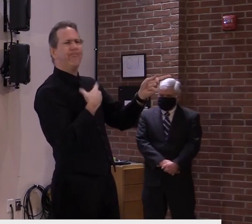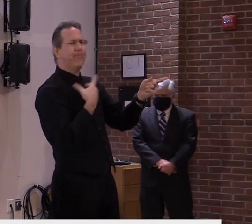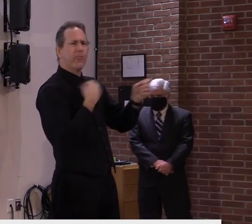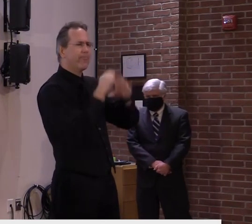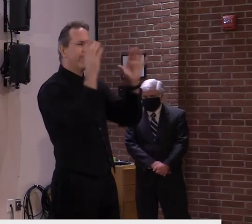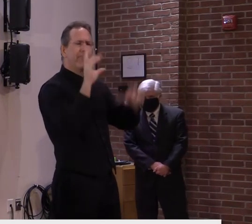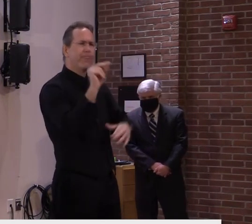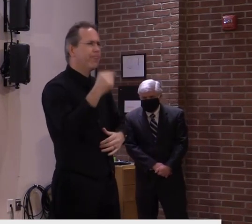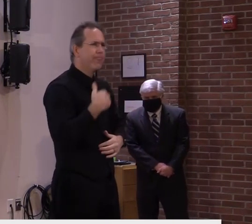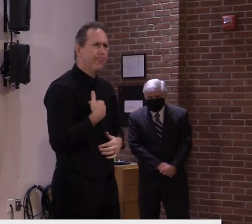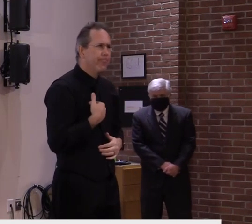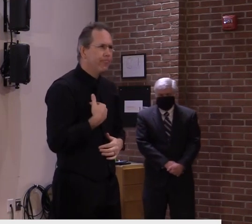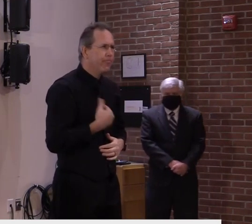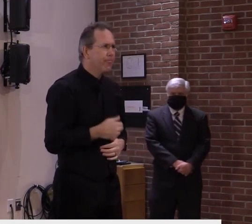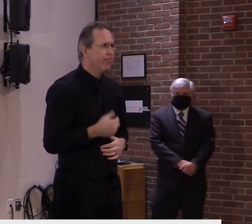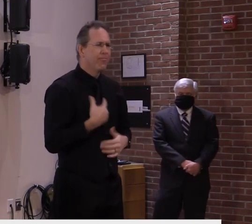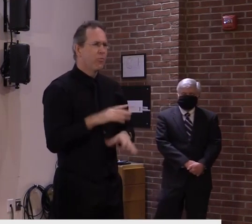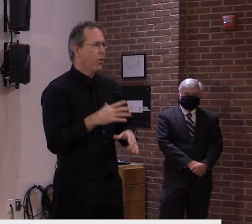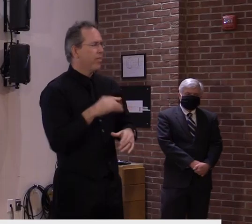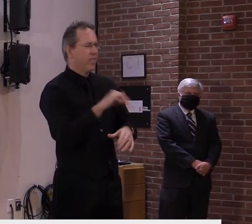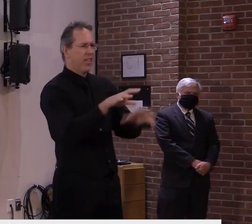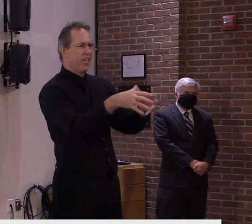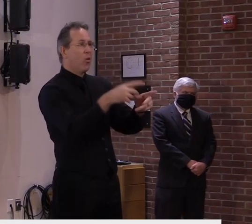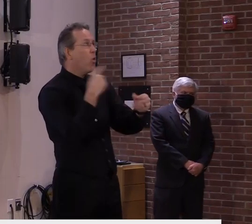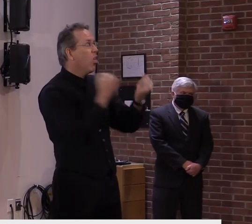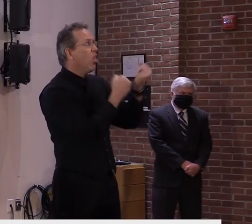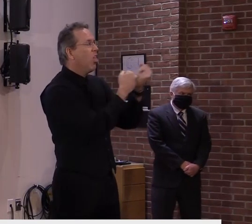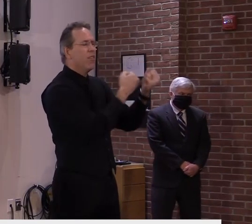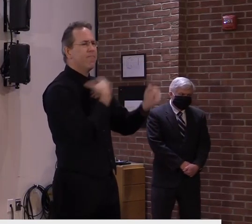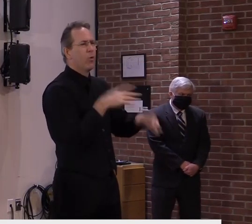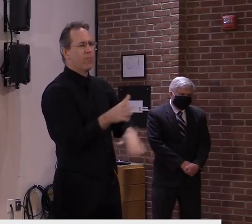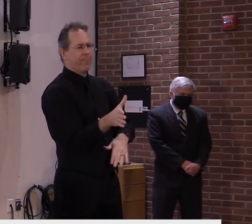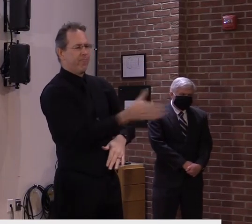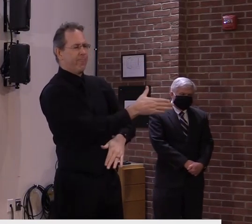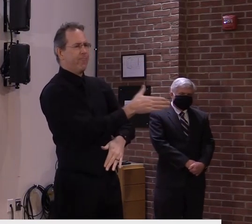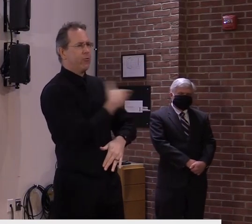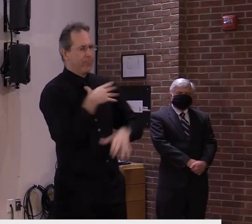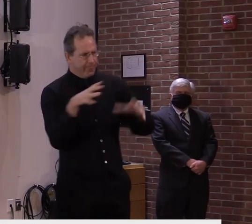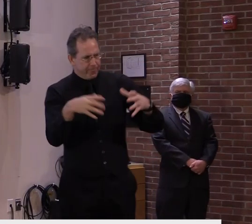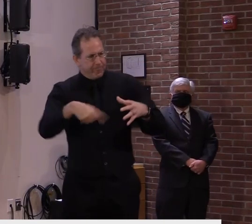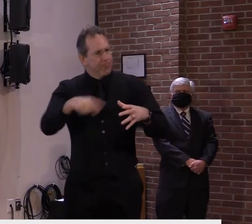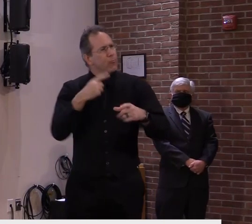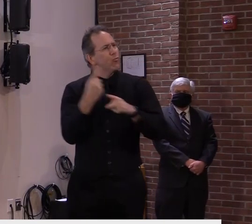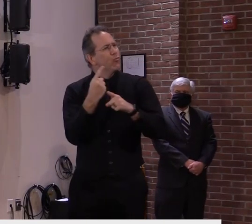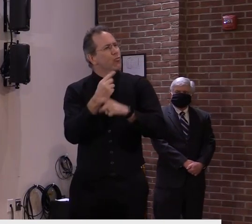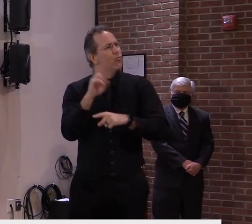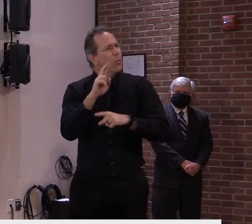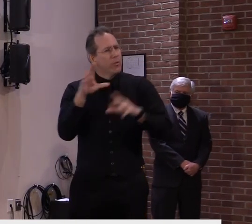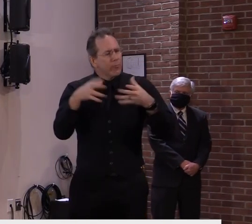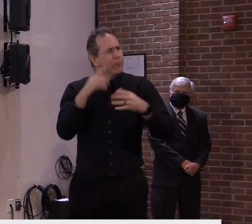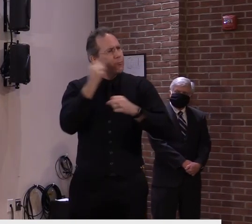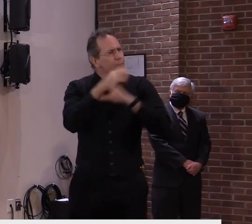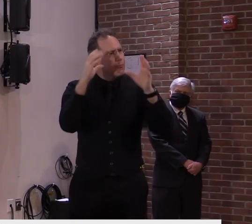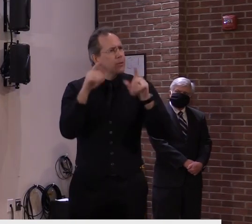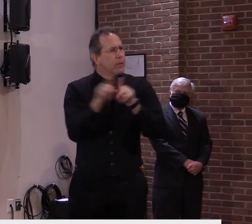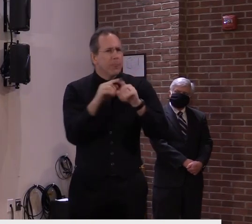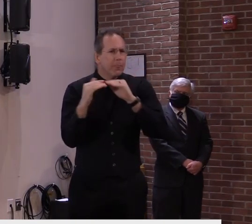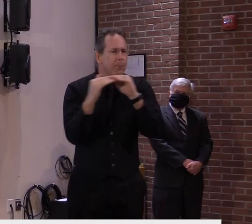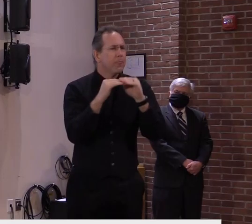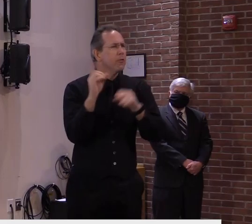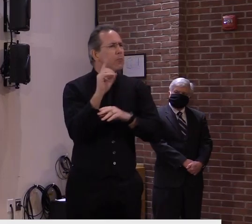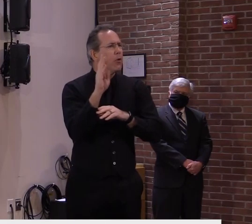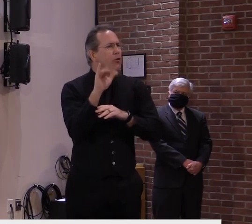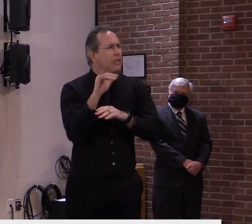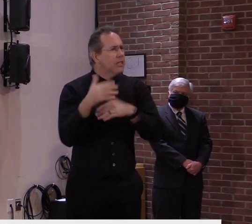the Republican Party will get back to its roots and be the party that I perceive them to be. And